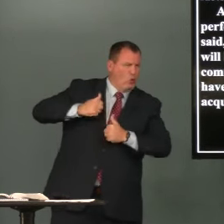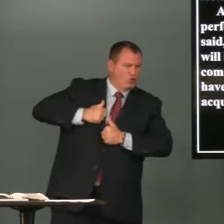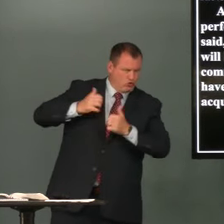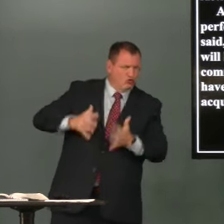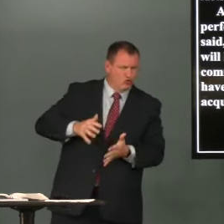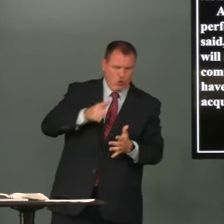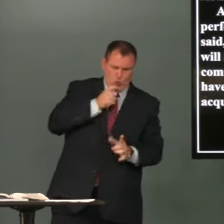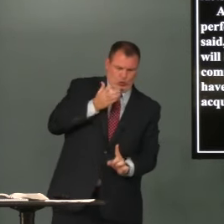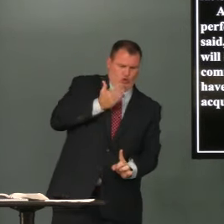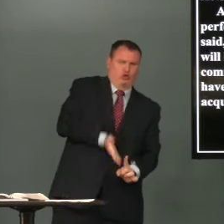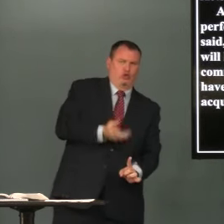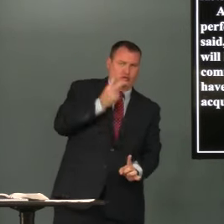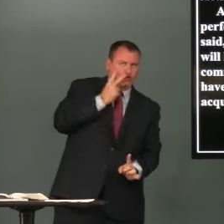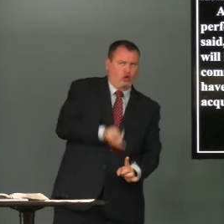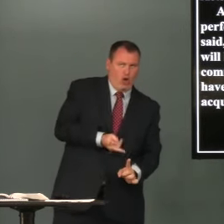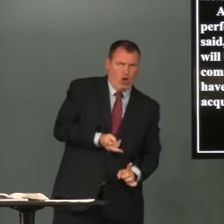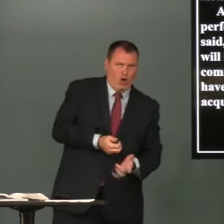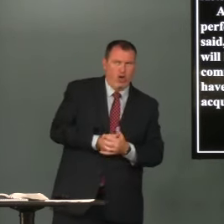he is the chief soldier there